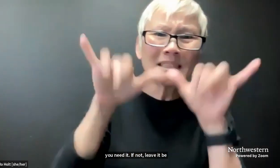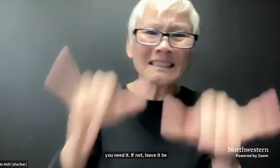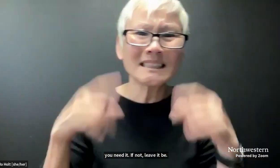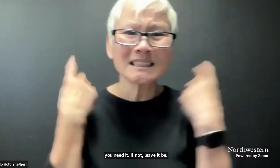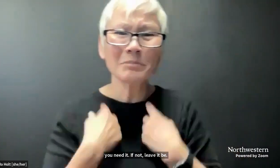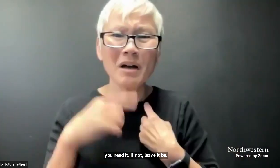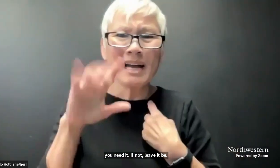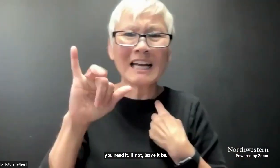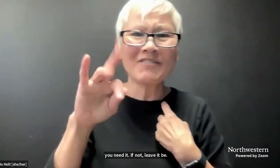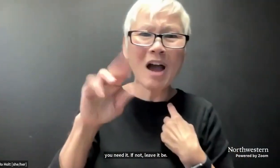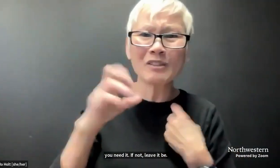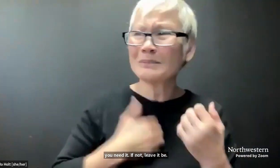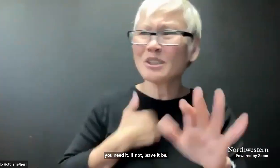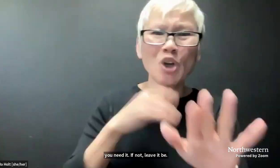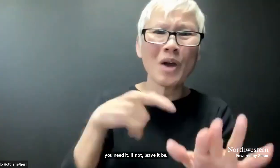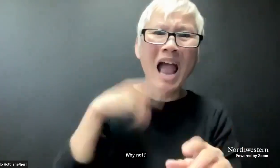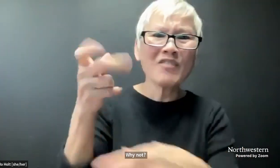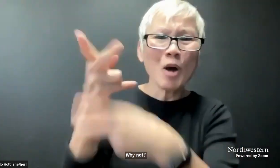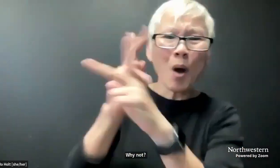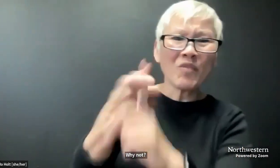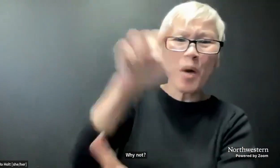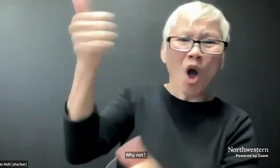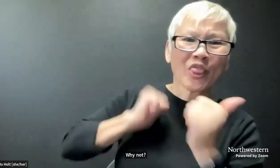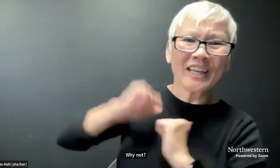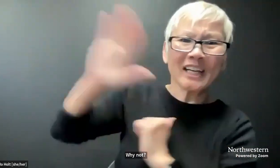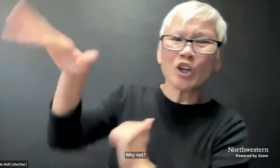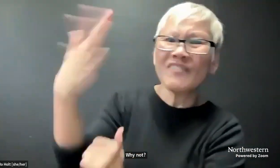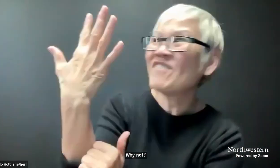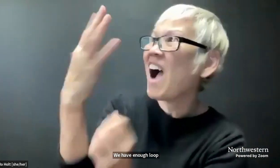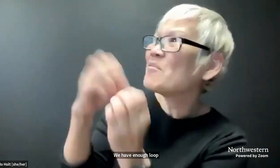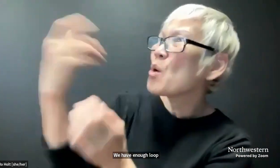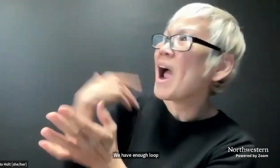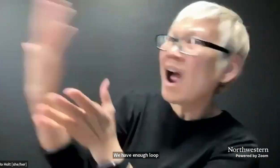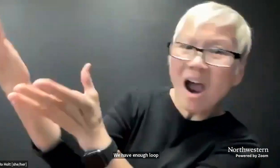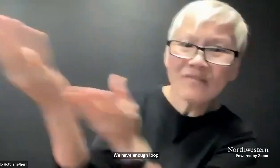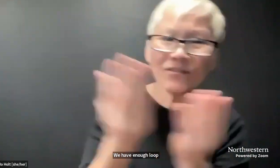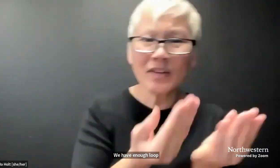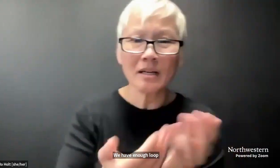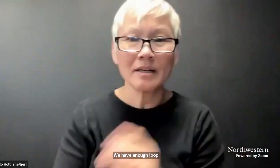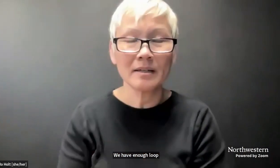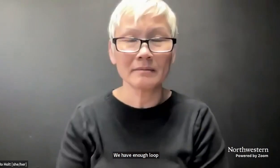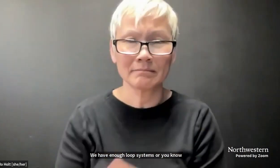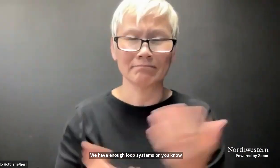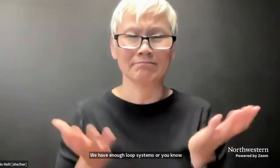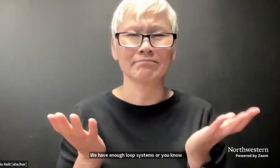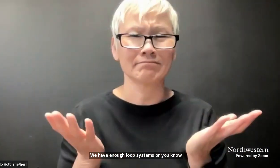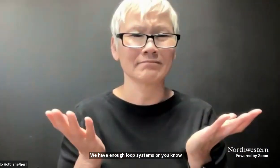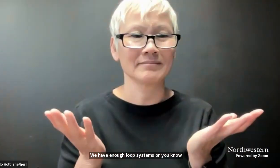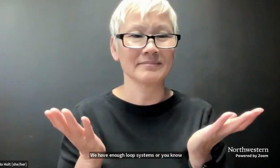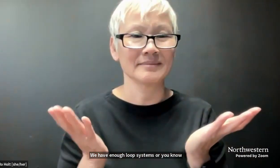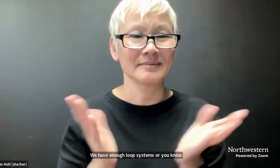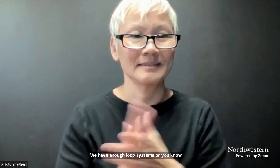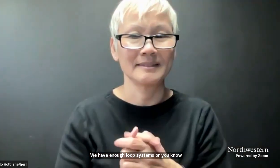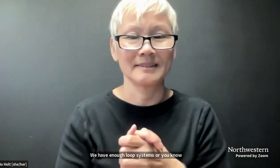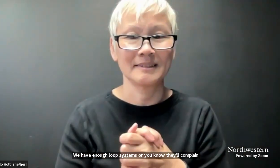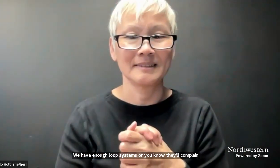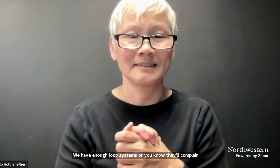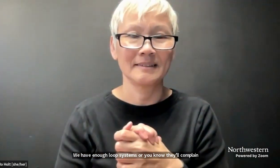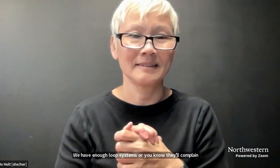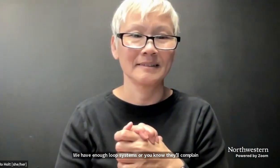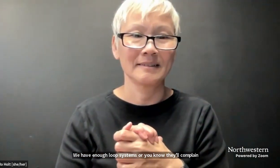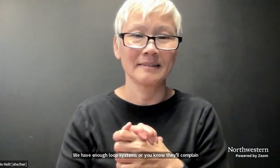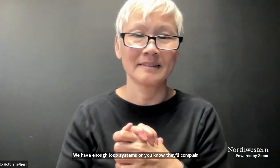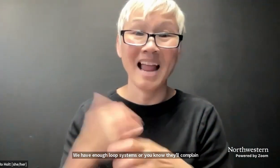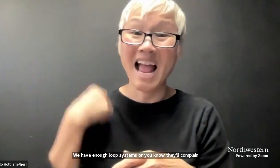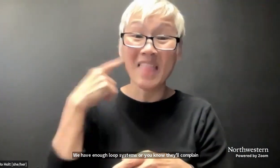We, we have enough loop systems or, you know, they'll complain, oh, we don't have any. We have to get some from another theater, et cetera,